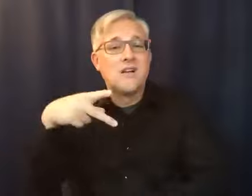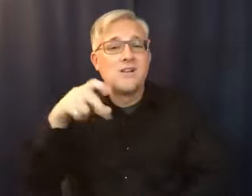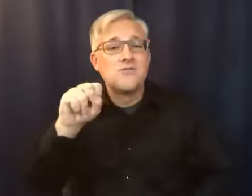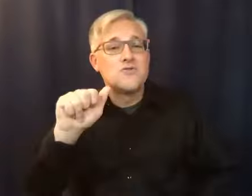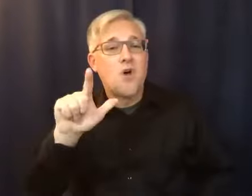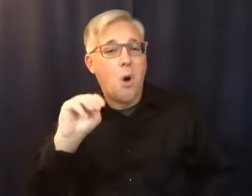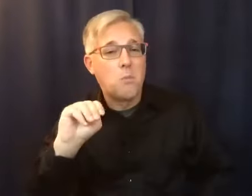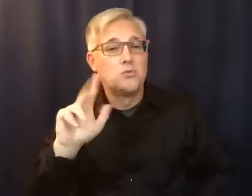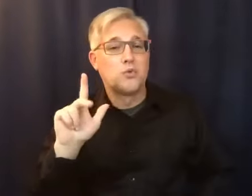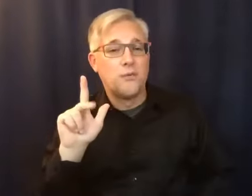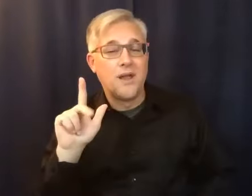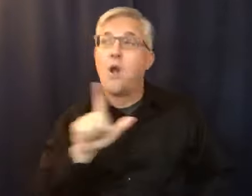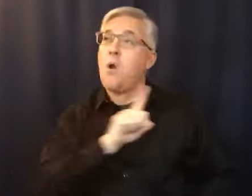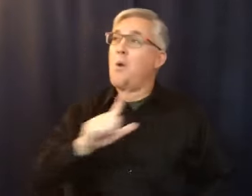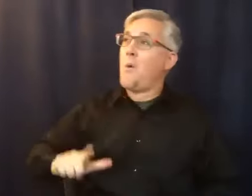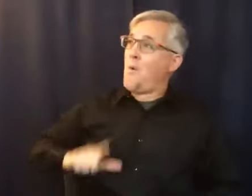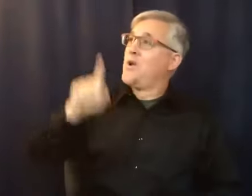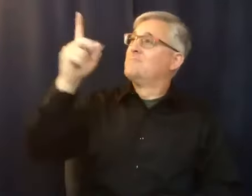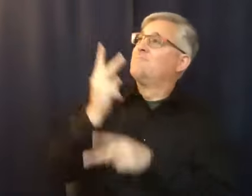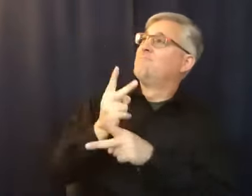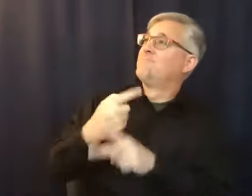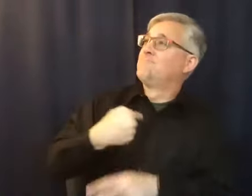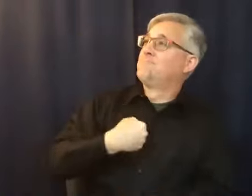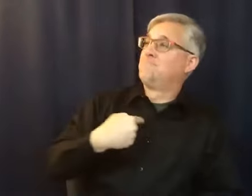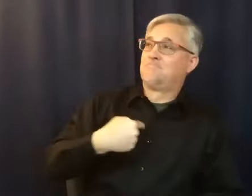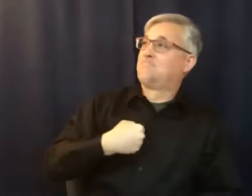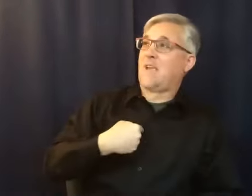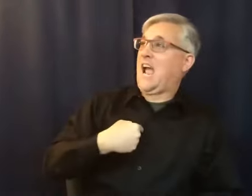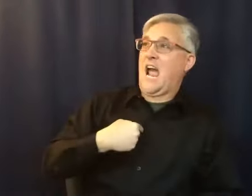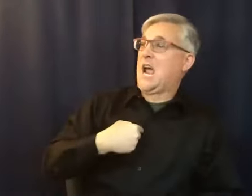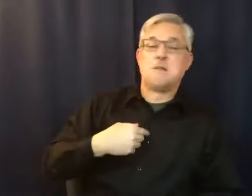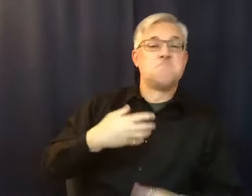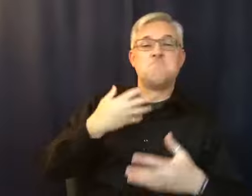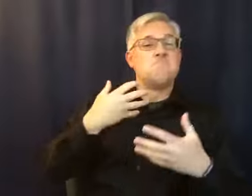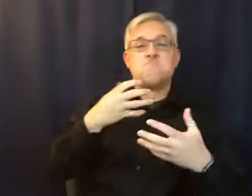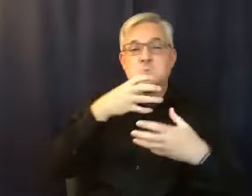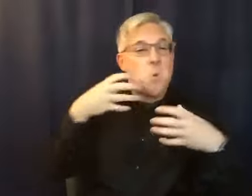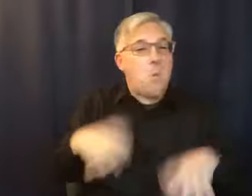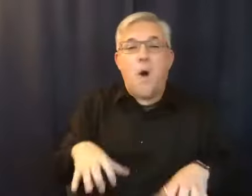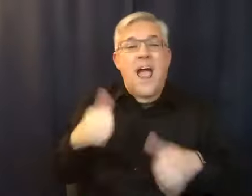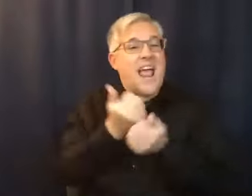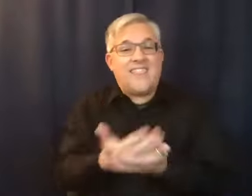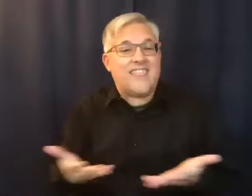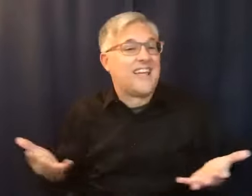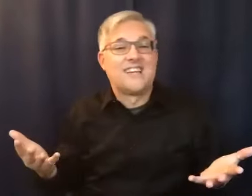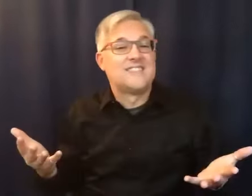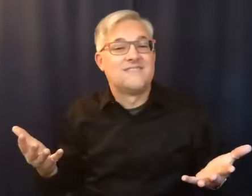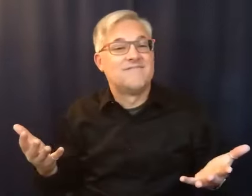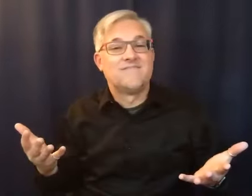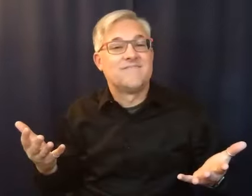know. And I understand that all the years that the locusts have eaten, God has restored to me.